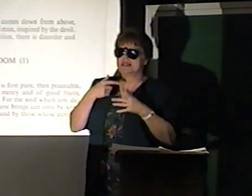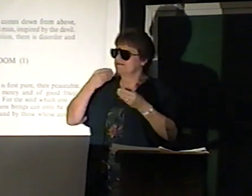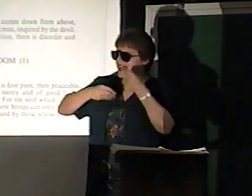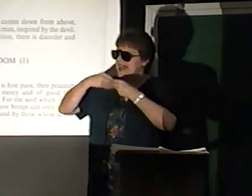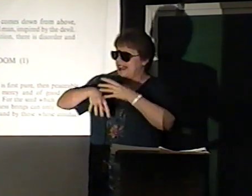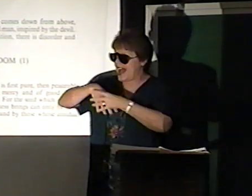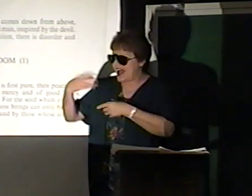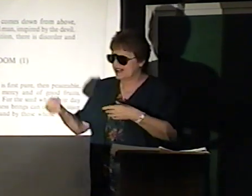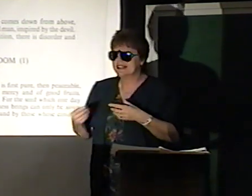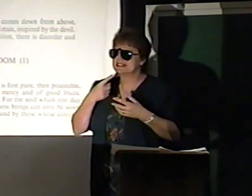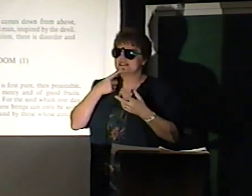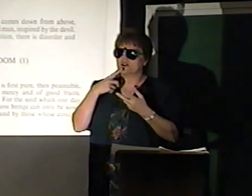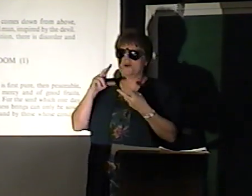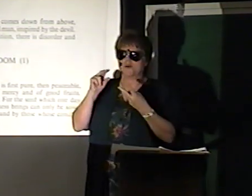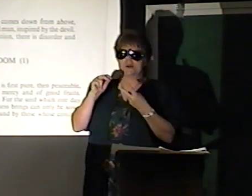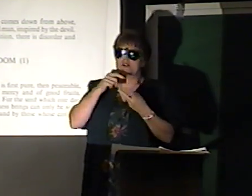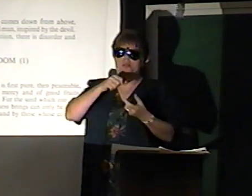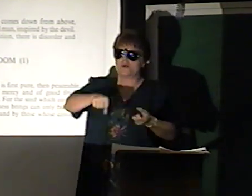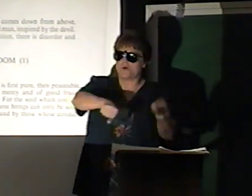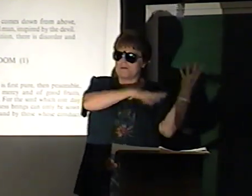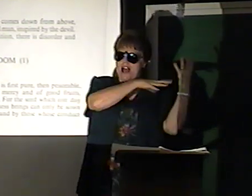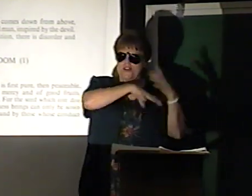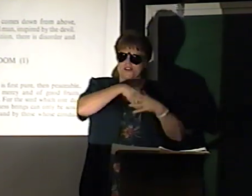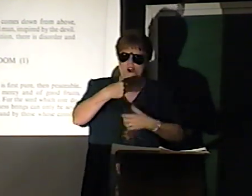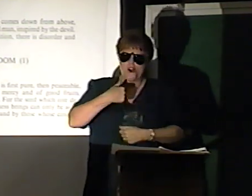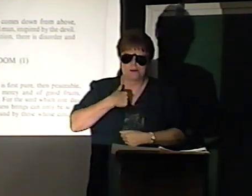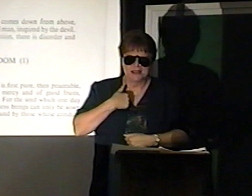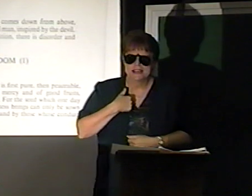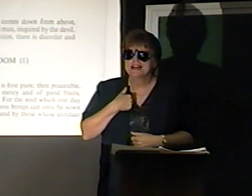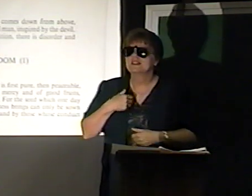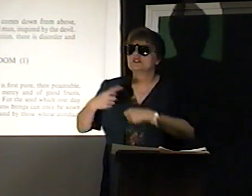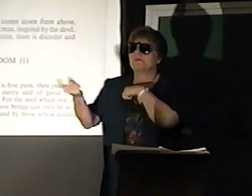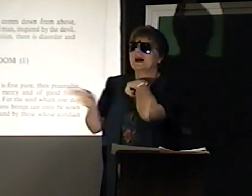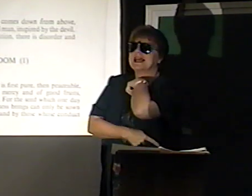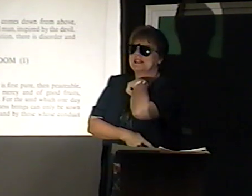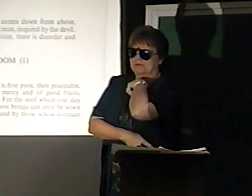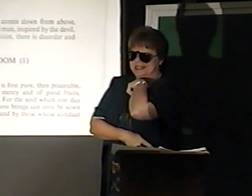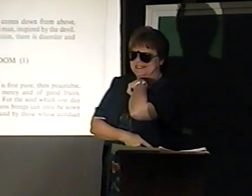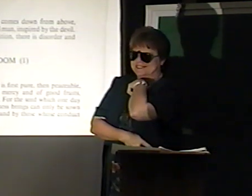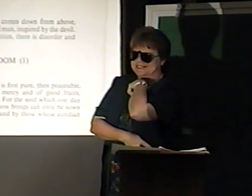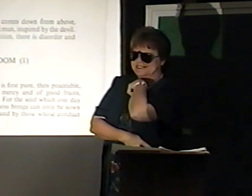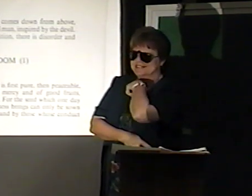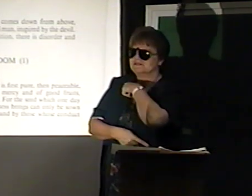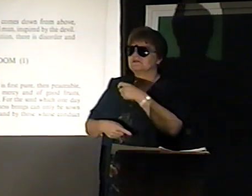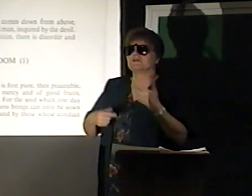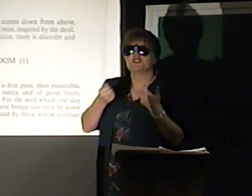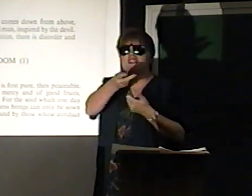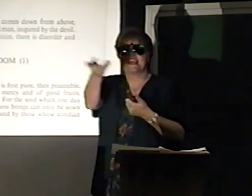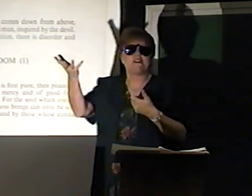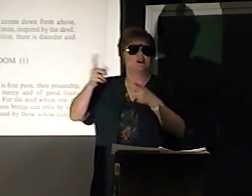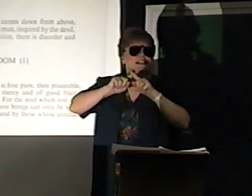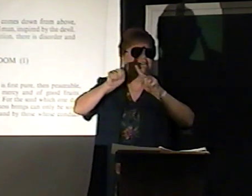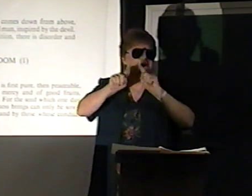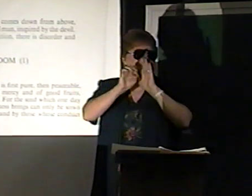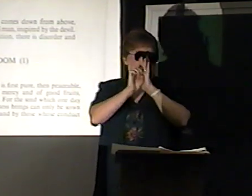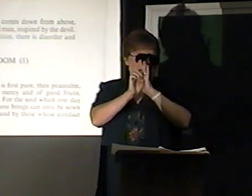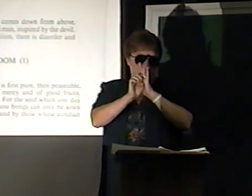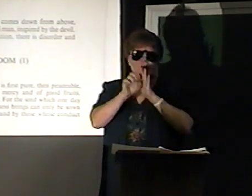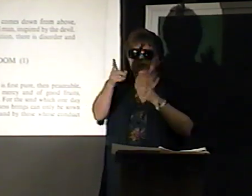We ate off and didn't know we'd go throw them out in the army. I to train with several different examples.